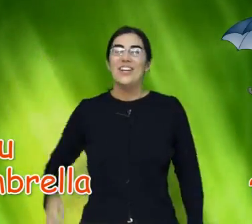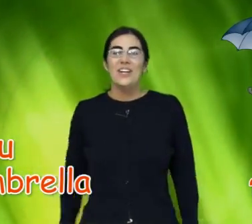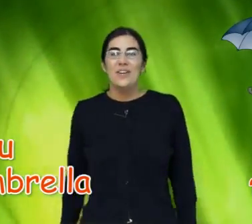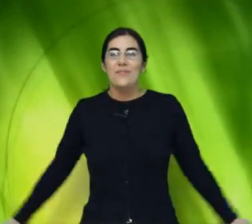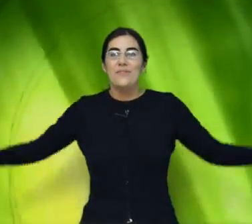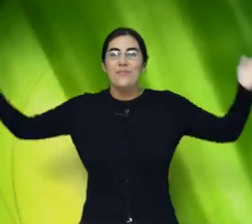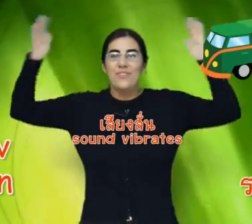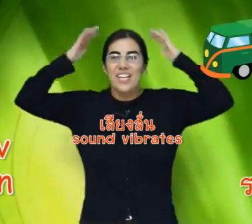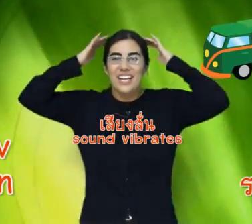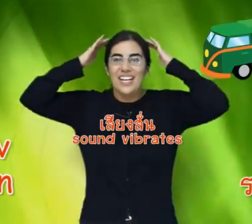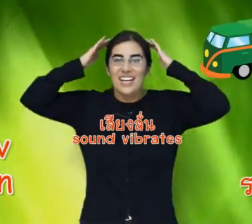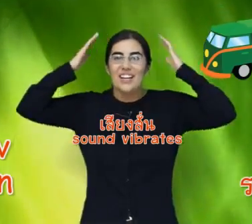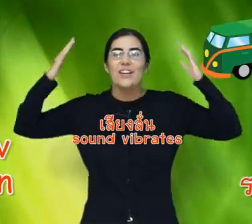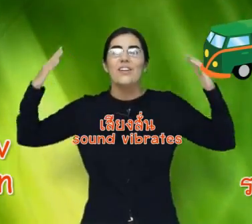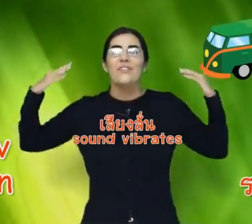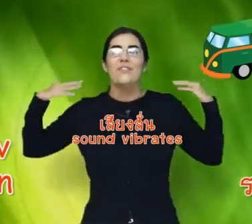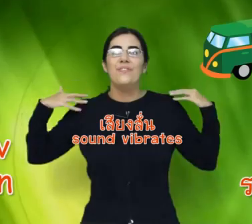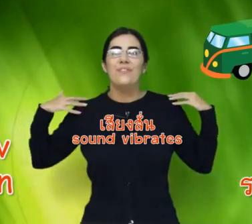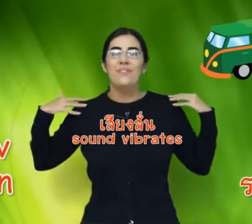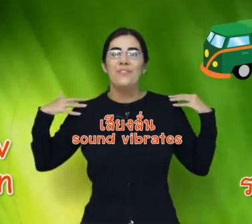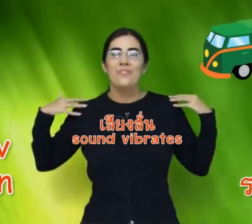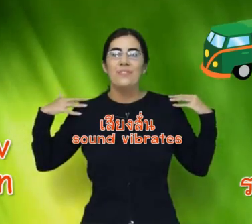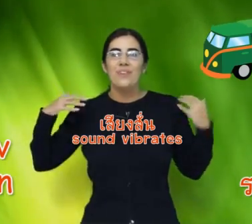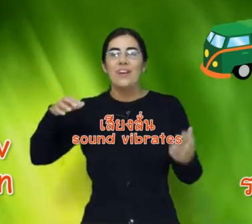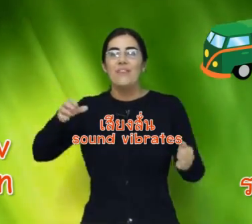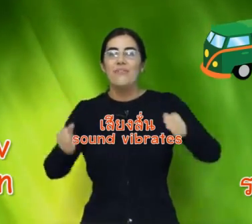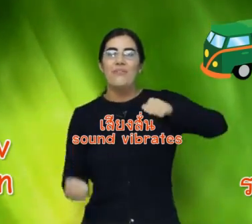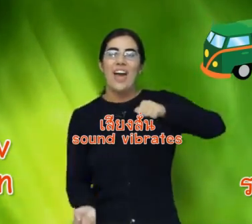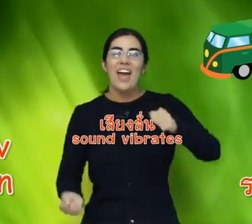V. V. Van.